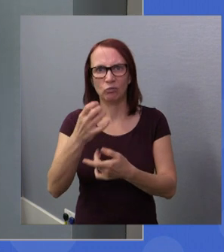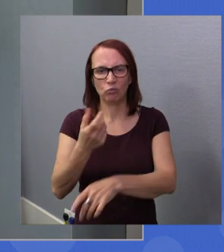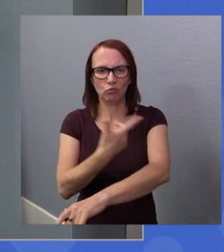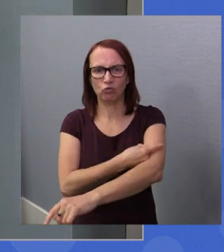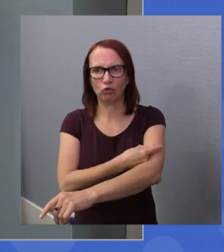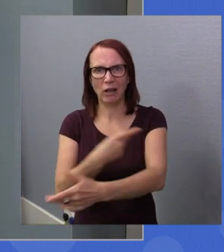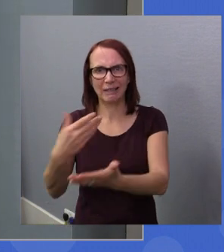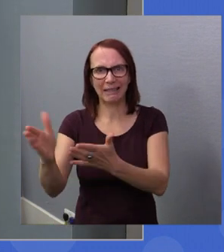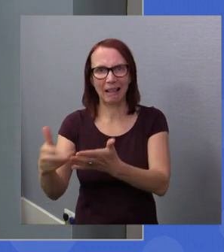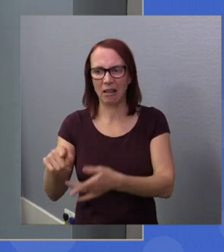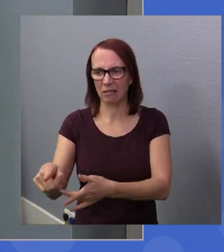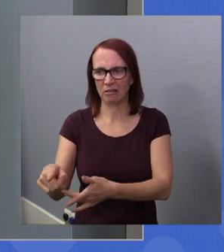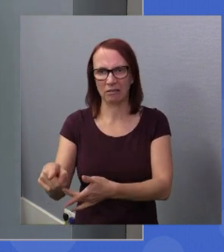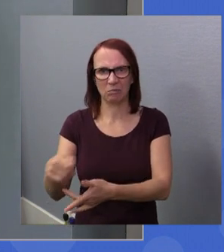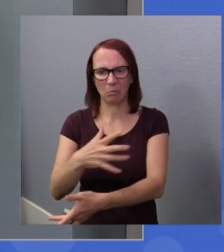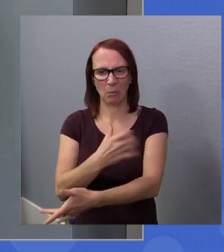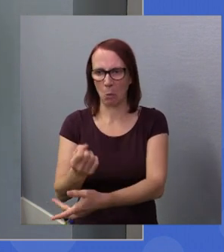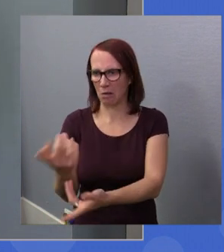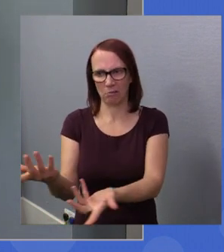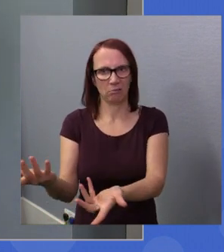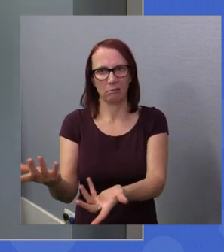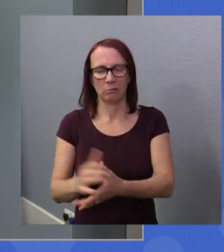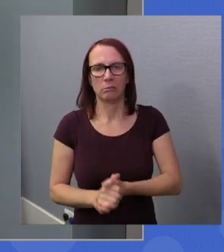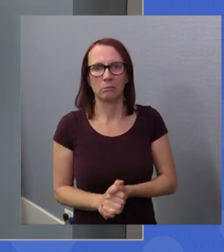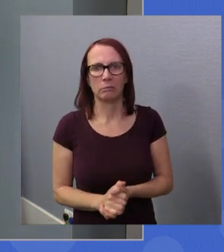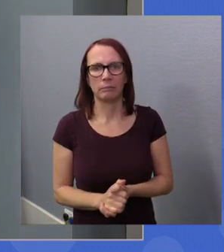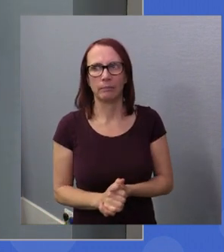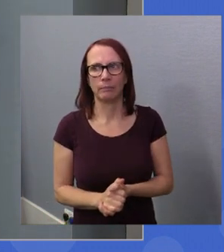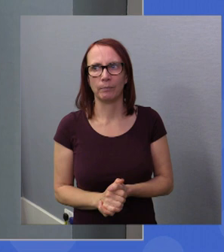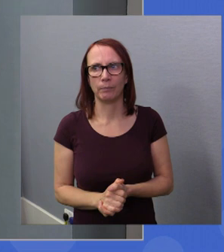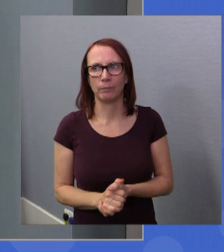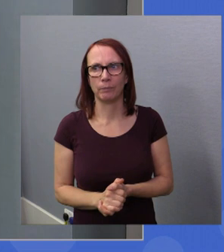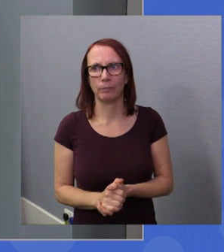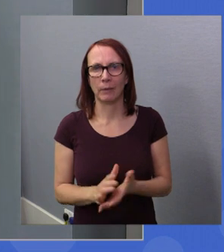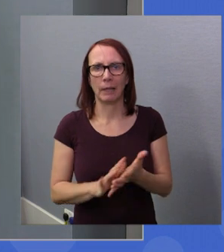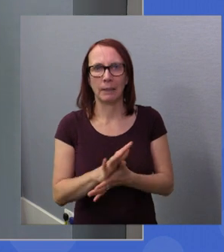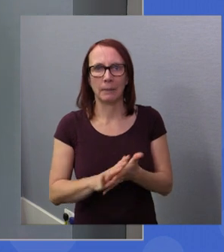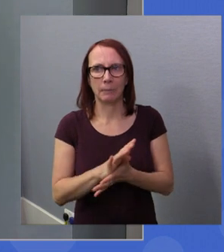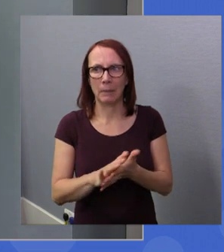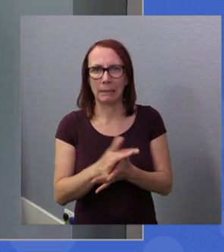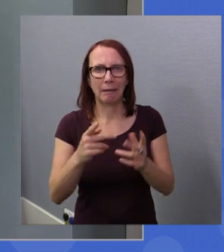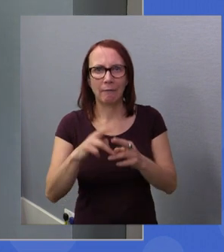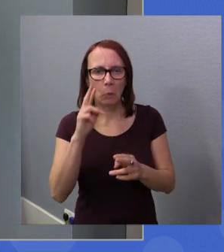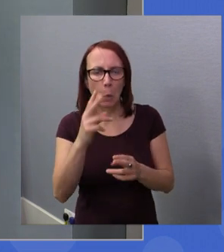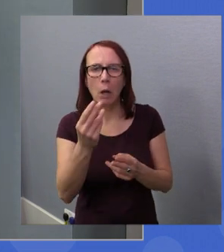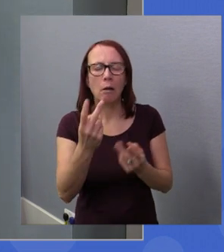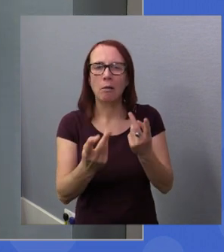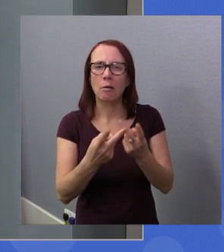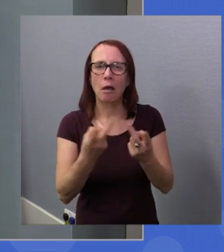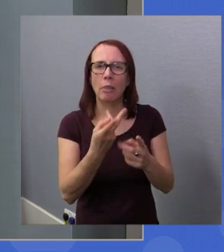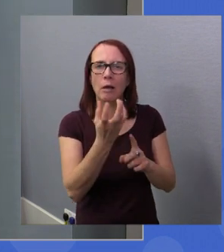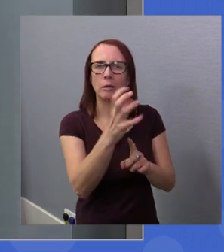For the generation of tax, without taking the money away from other places, if you looked at some of the policies of other countries